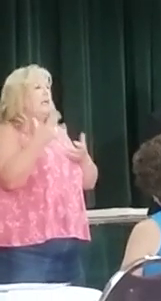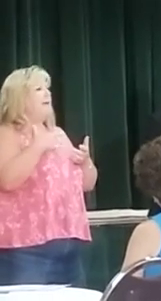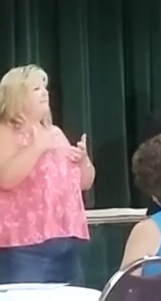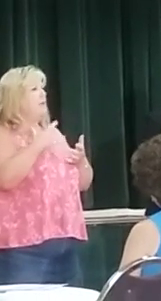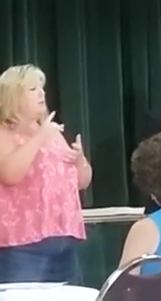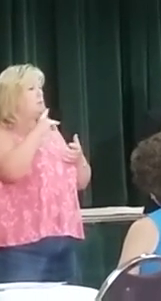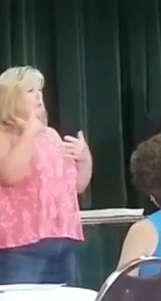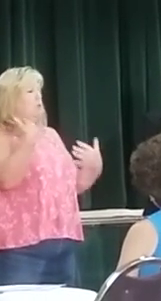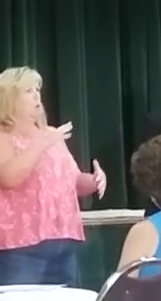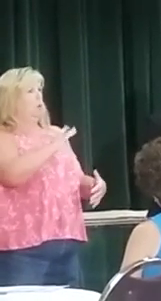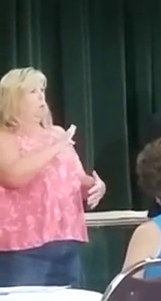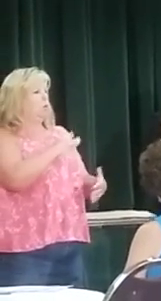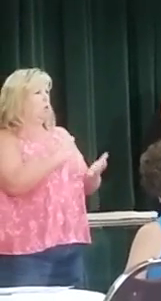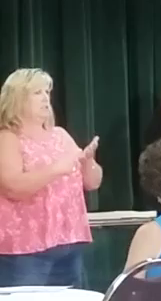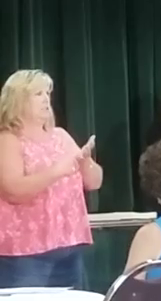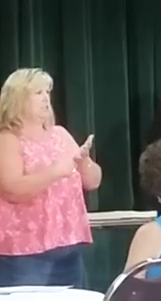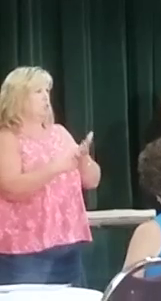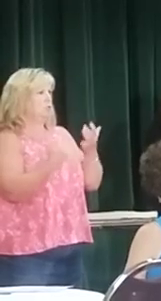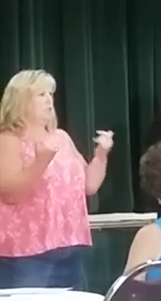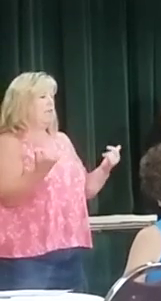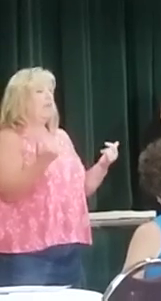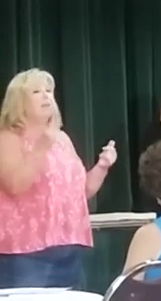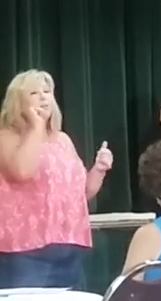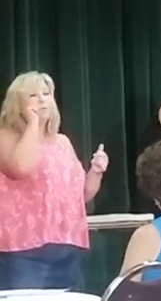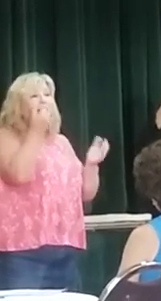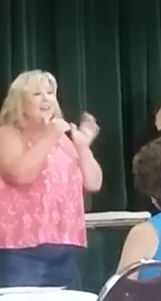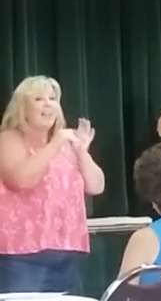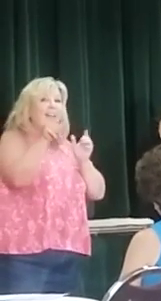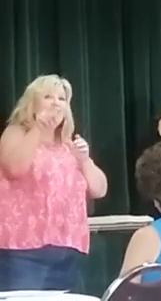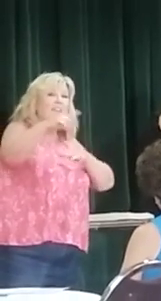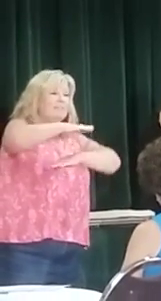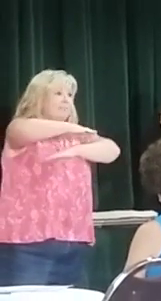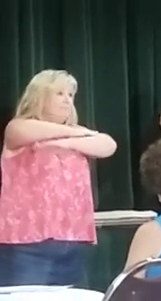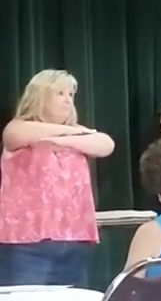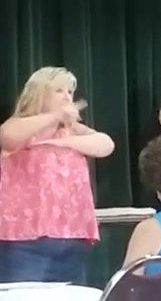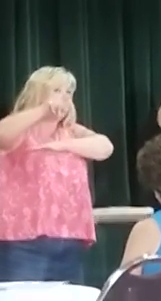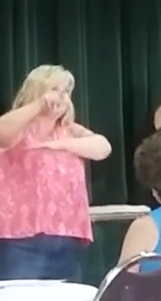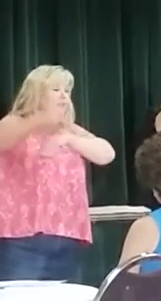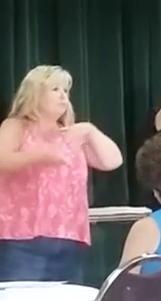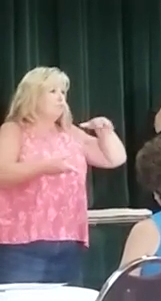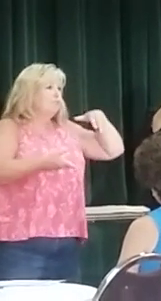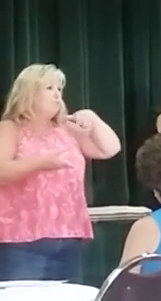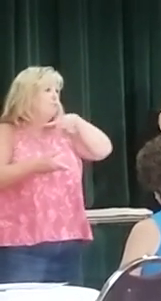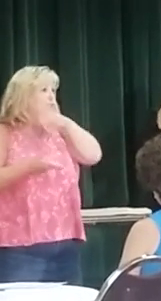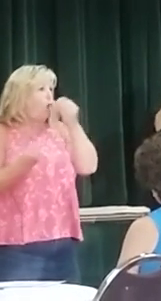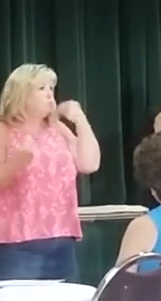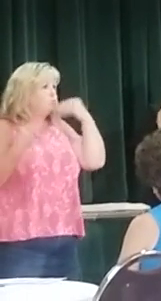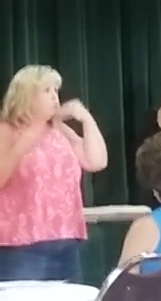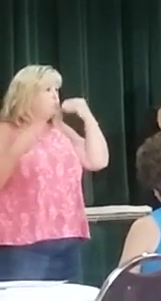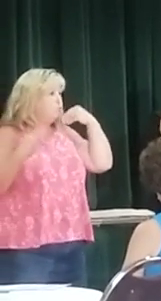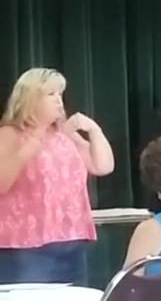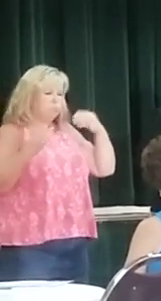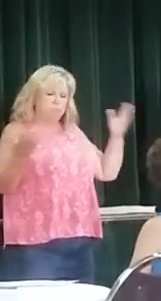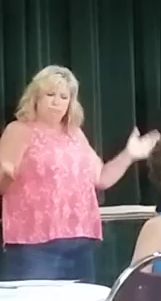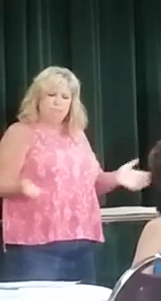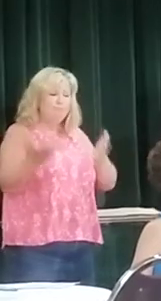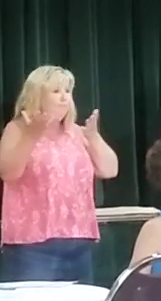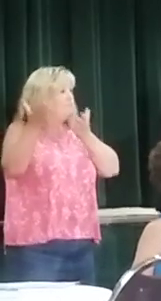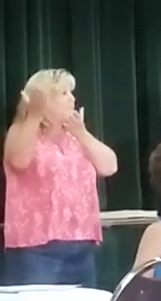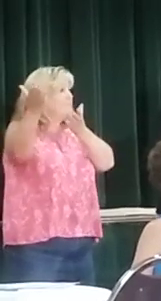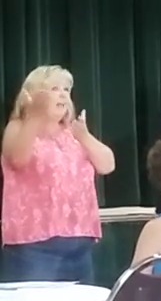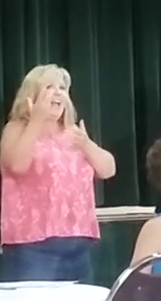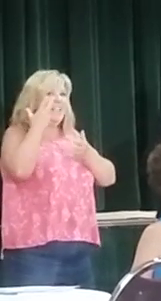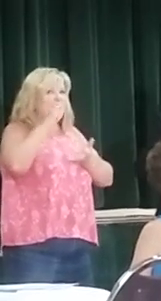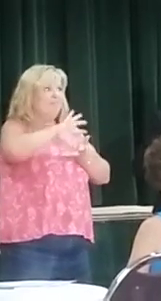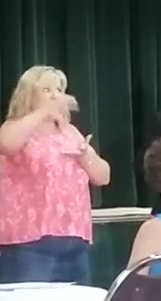discussions. And again, there's also food at the back of the room, so feel free to make sure that you get the food, because it's there, and I